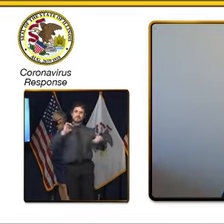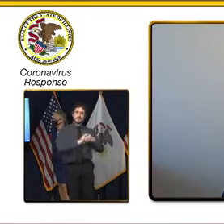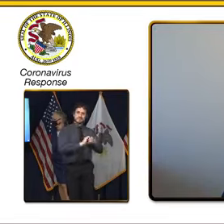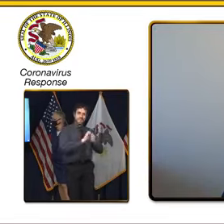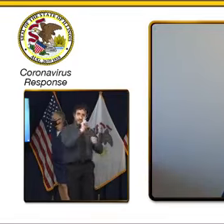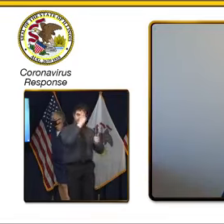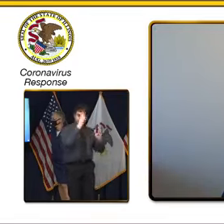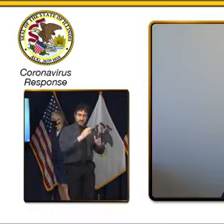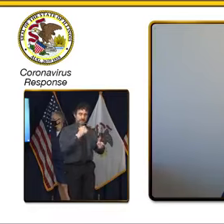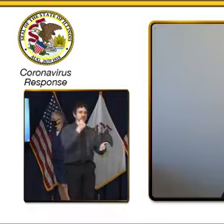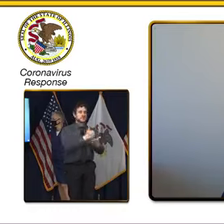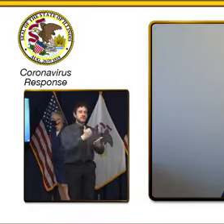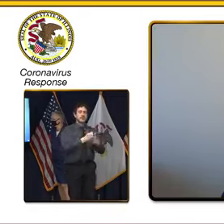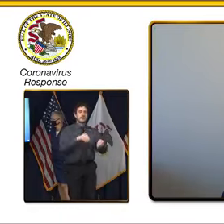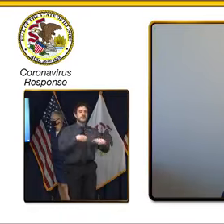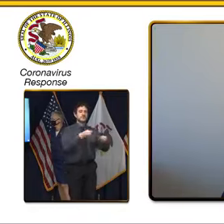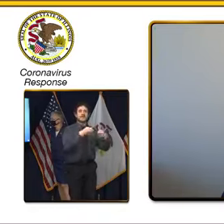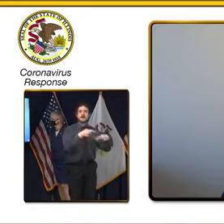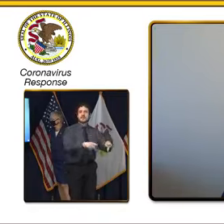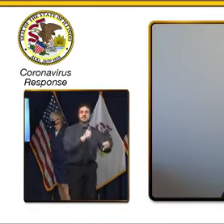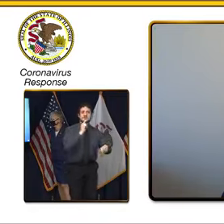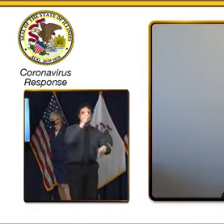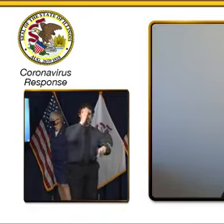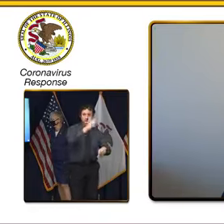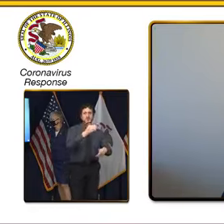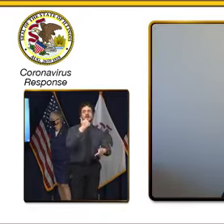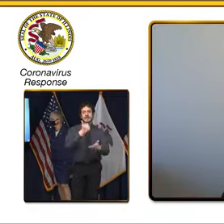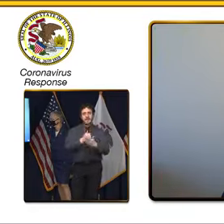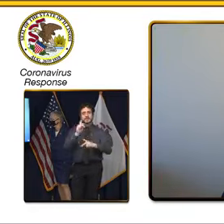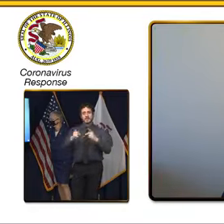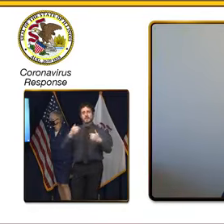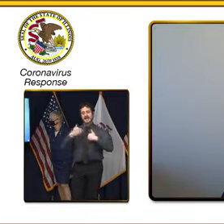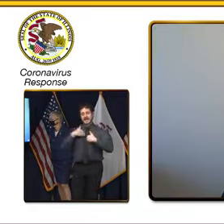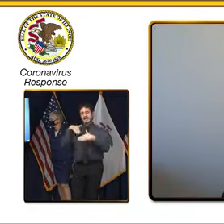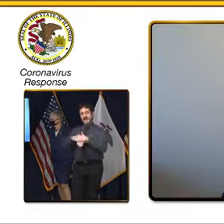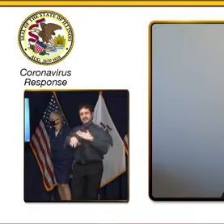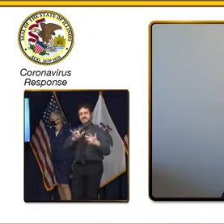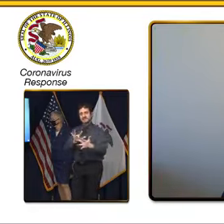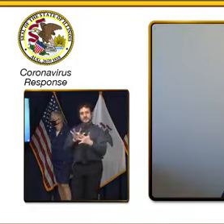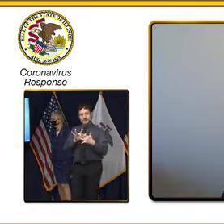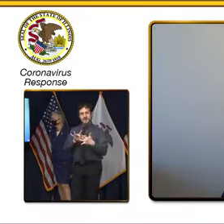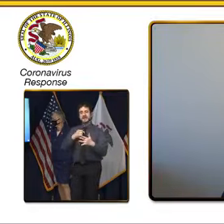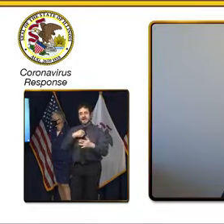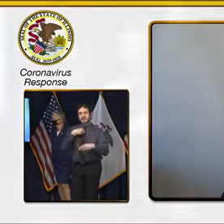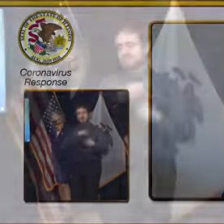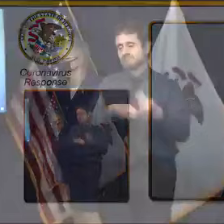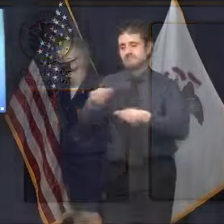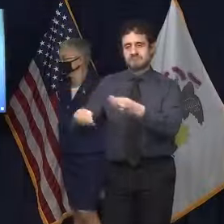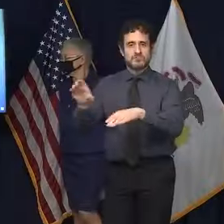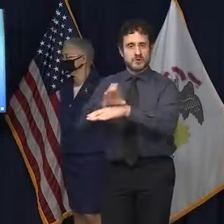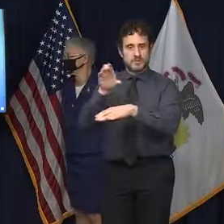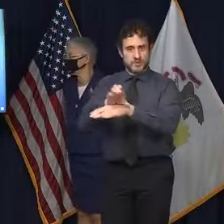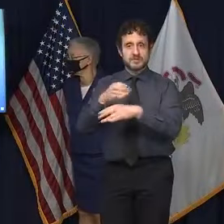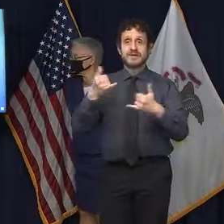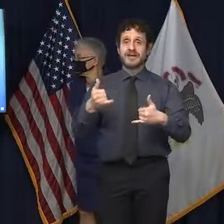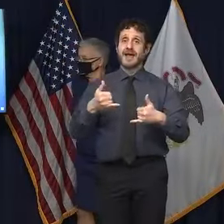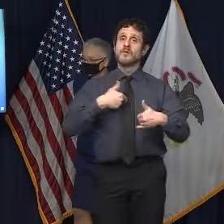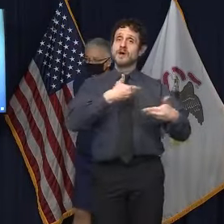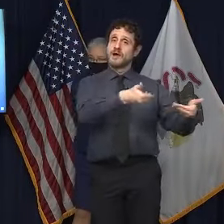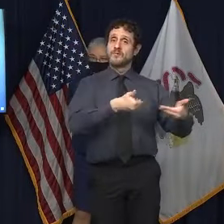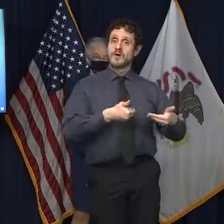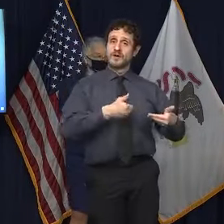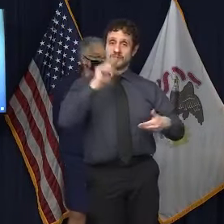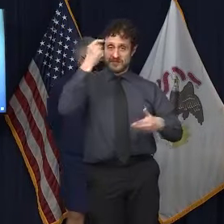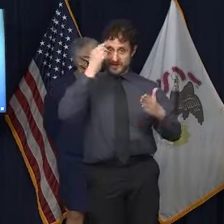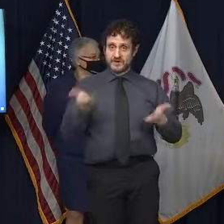connectivity and opportunity for the future. I would like to welcome the Governor back up to take questions from the press. Thanks